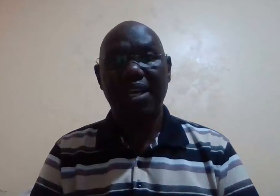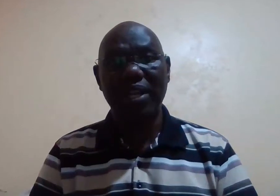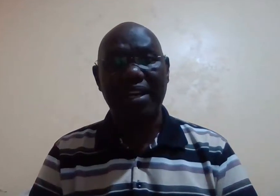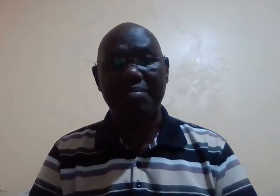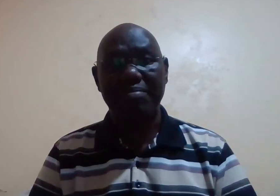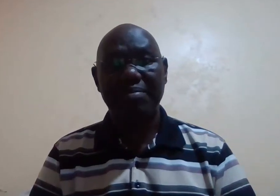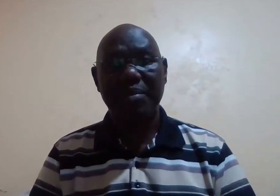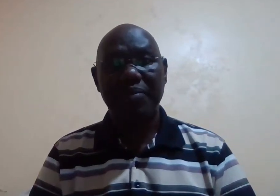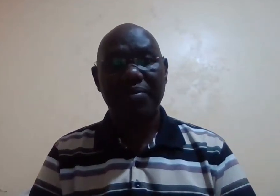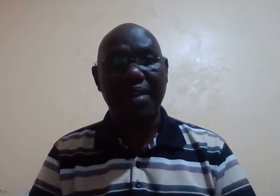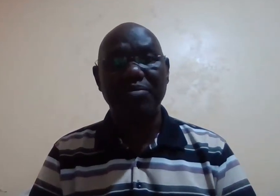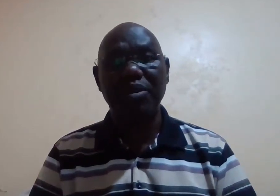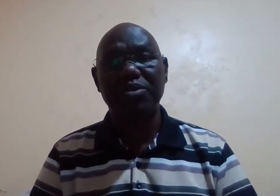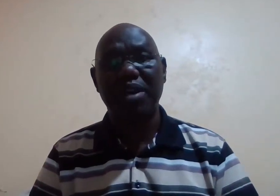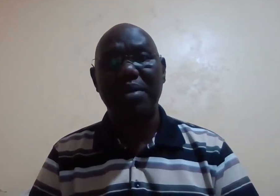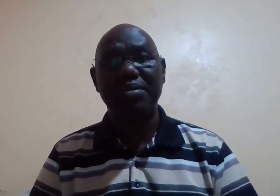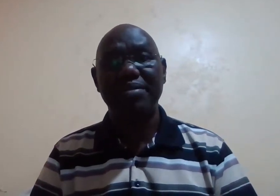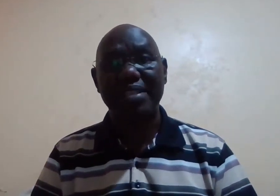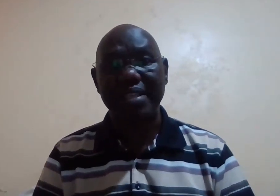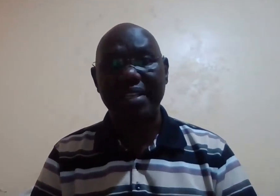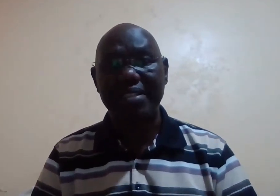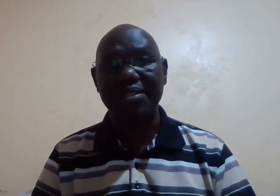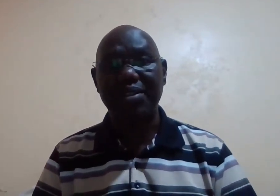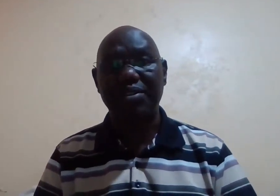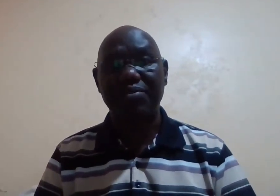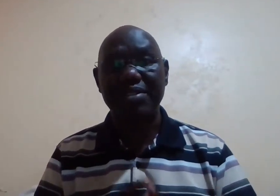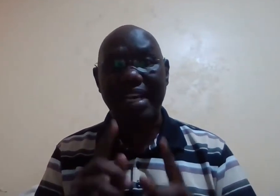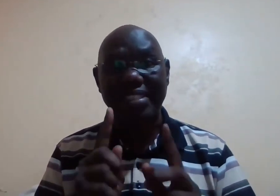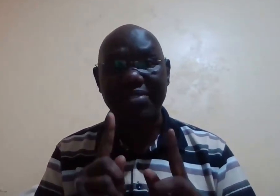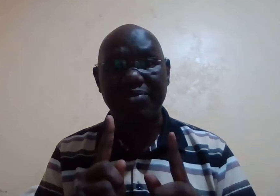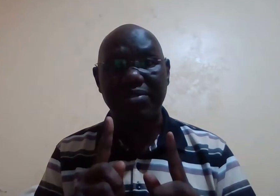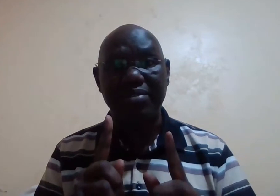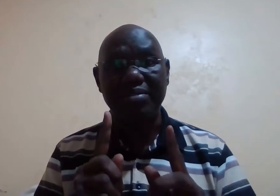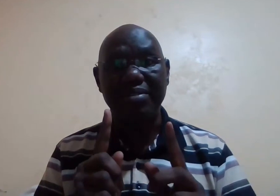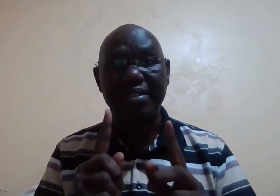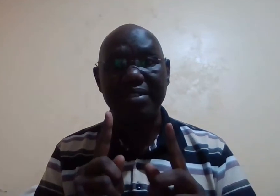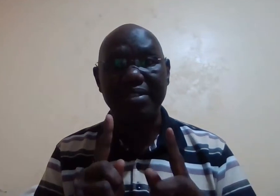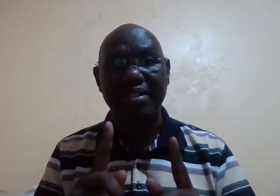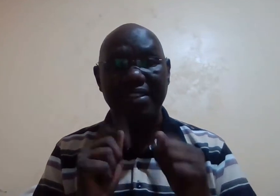welcome i'm going to talk about the secrets of successful living